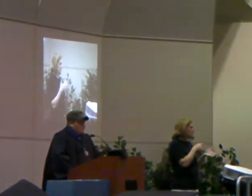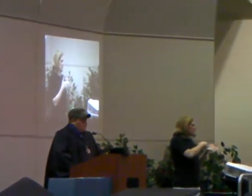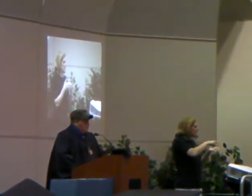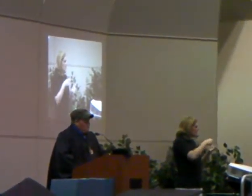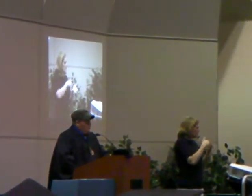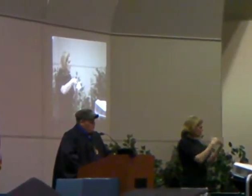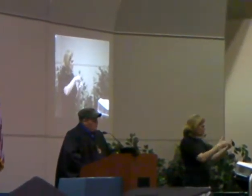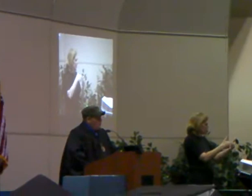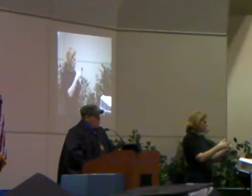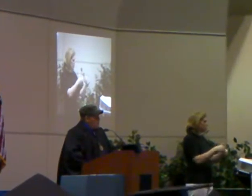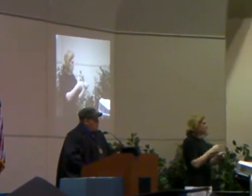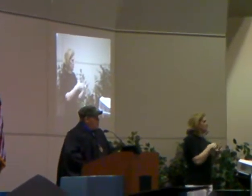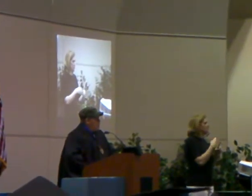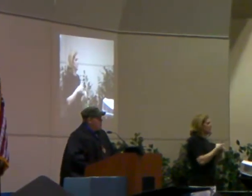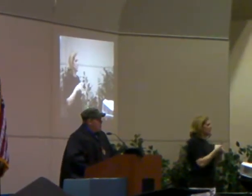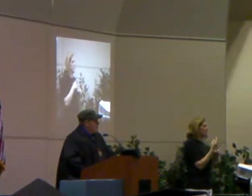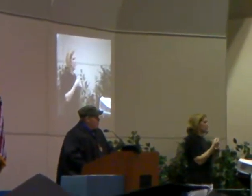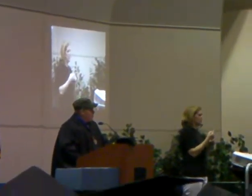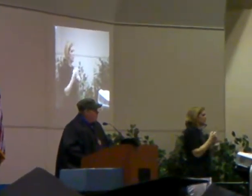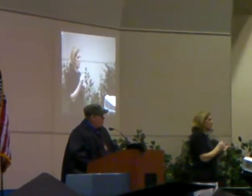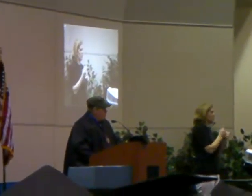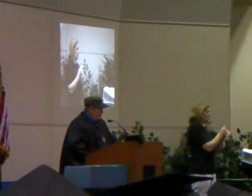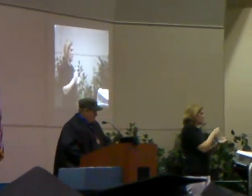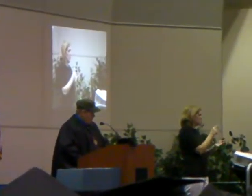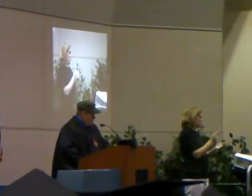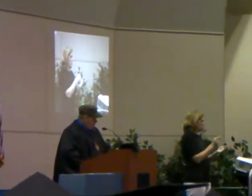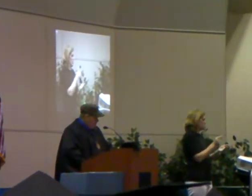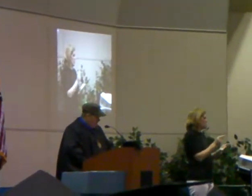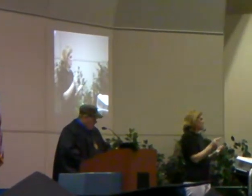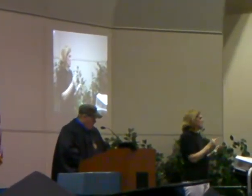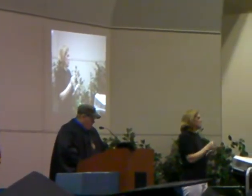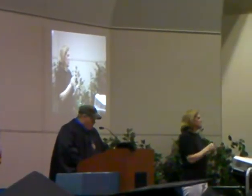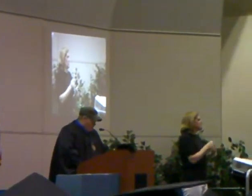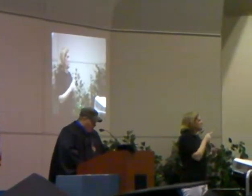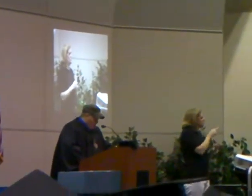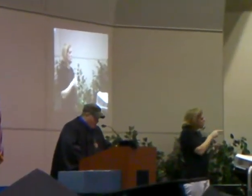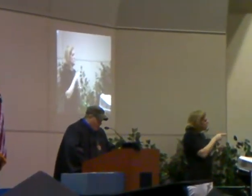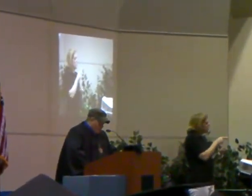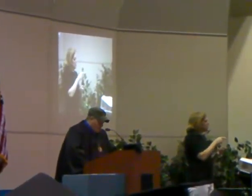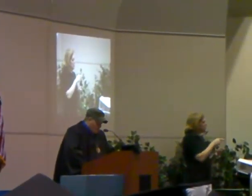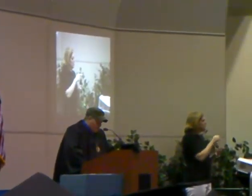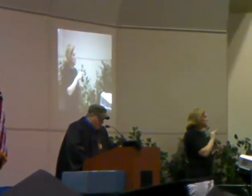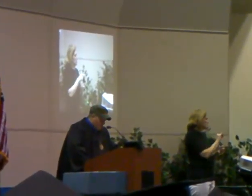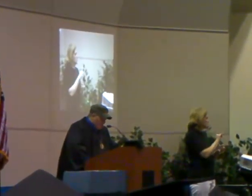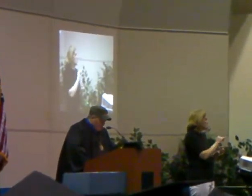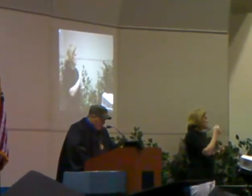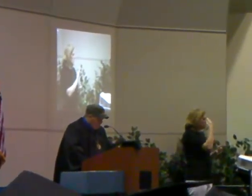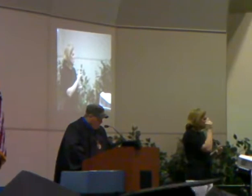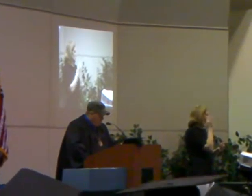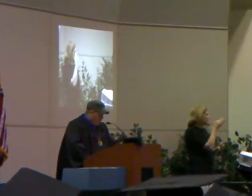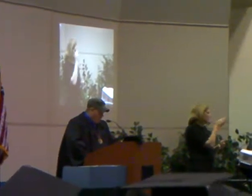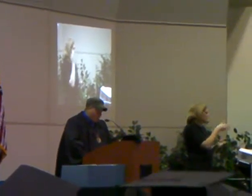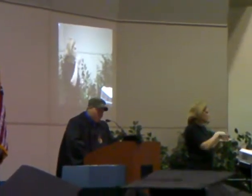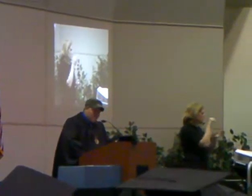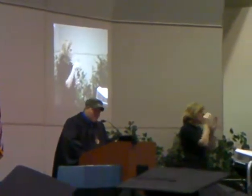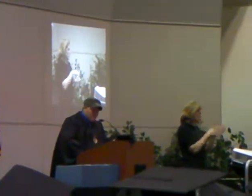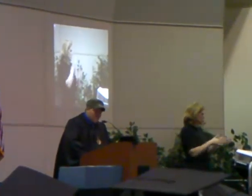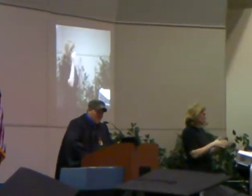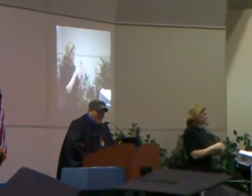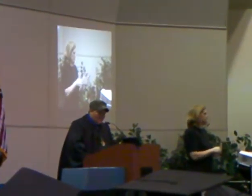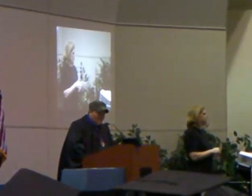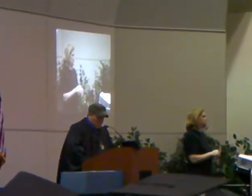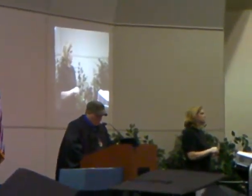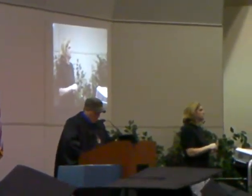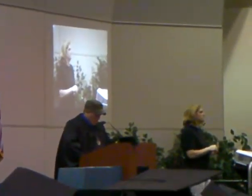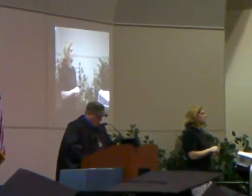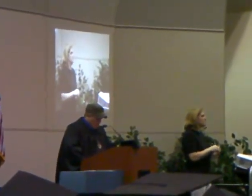to help you out, that you would do the same for our future students. I would also like to charge our continuing